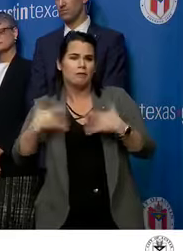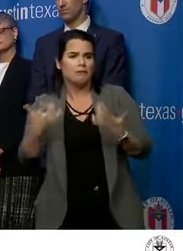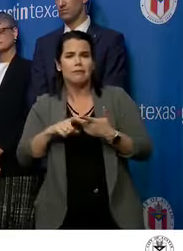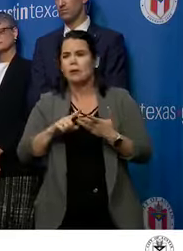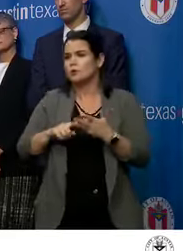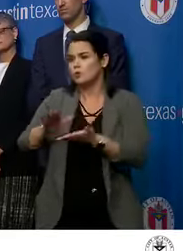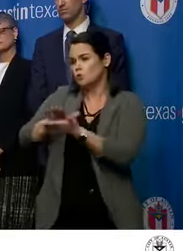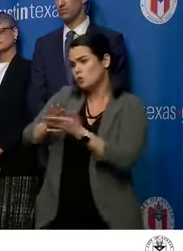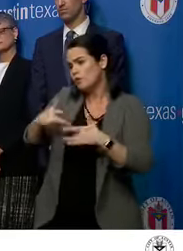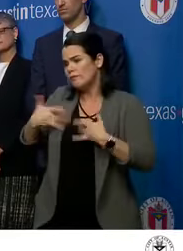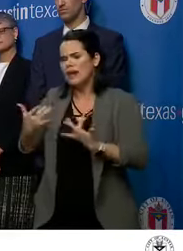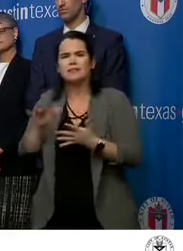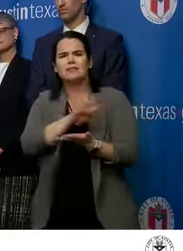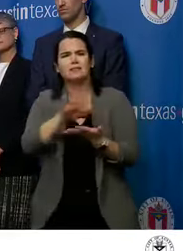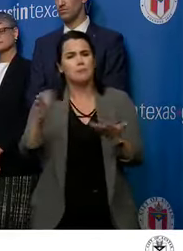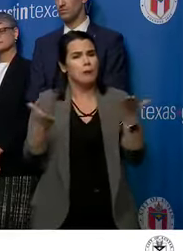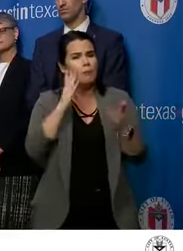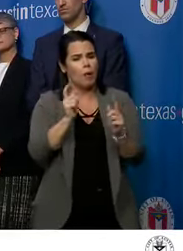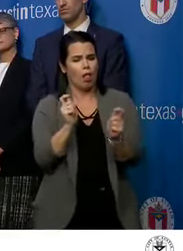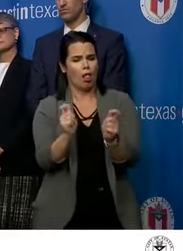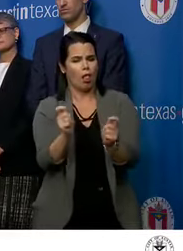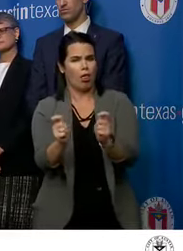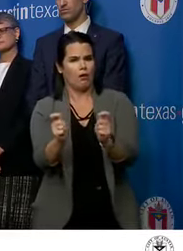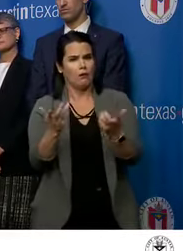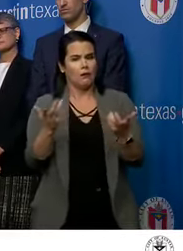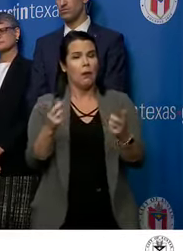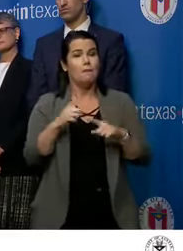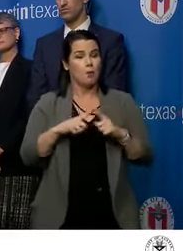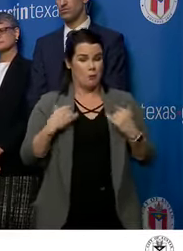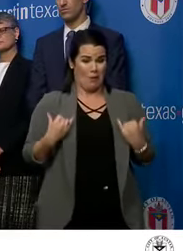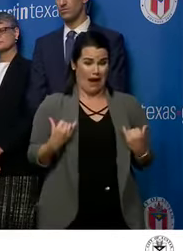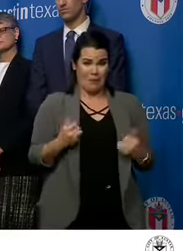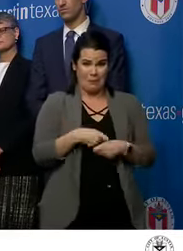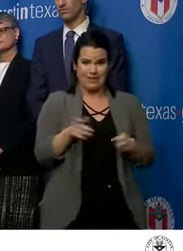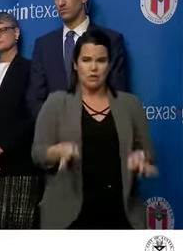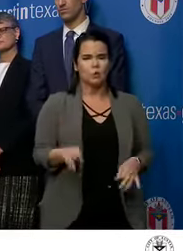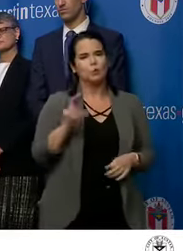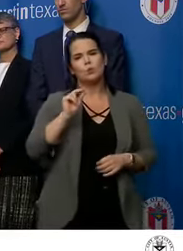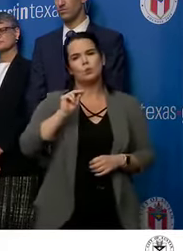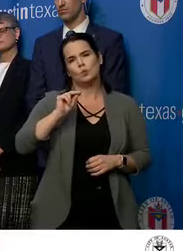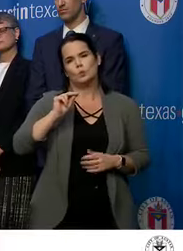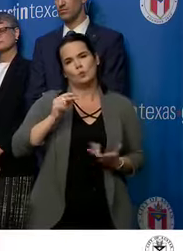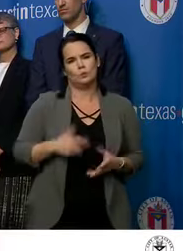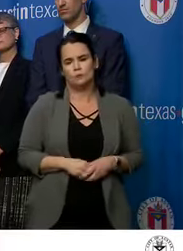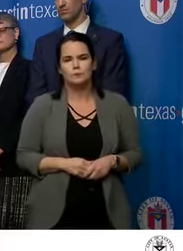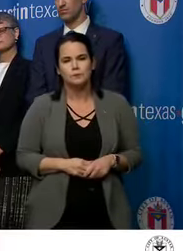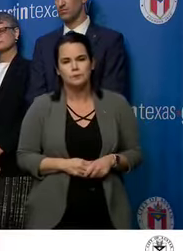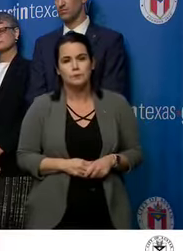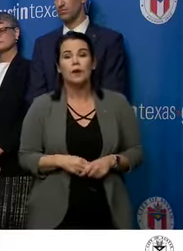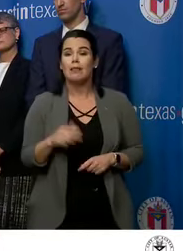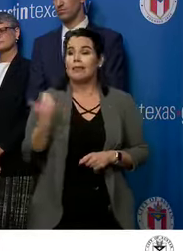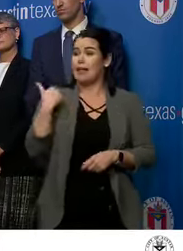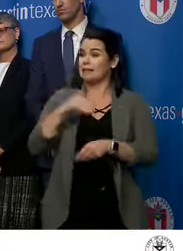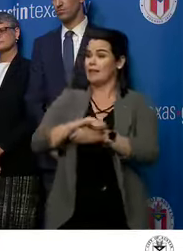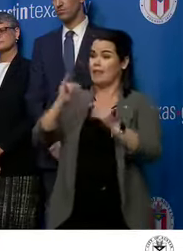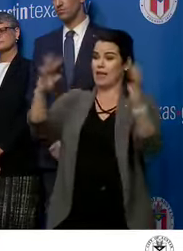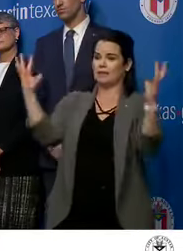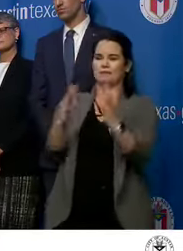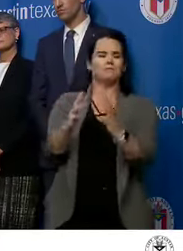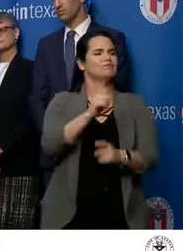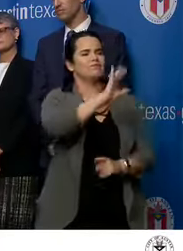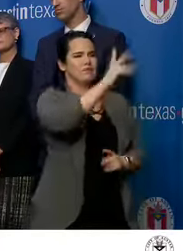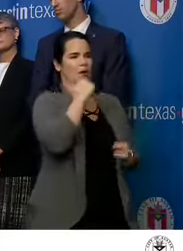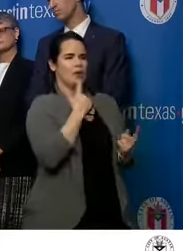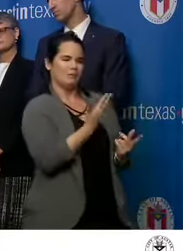attendance. But the question is, are we there now? We met again last night with that group. That group has asked for